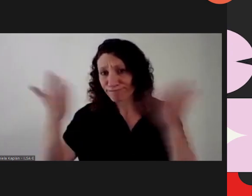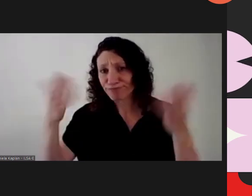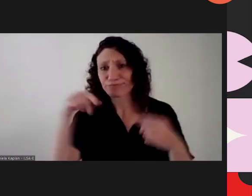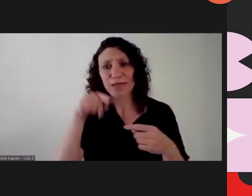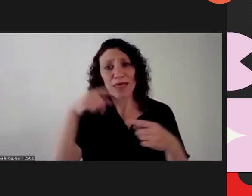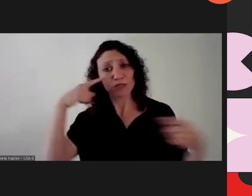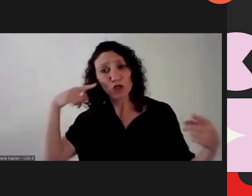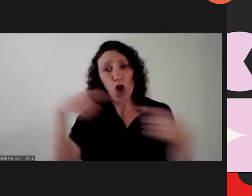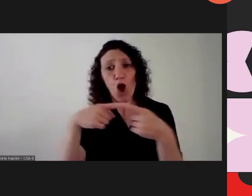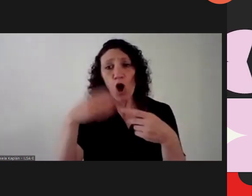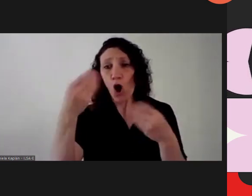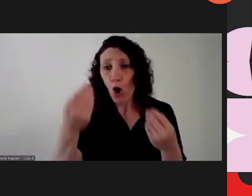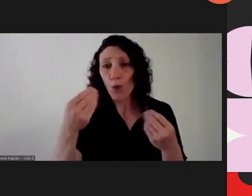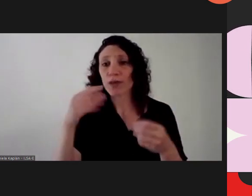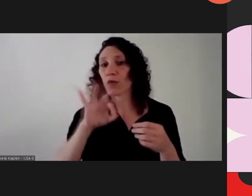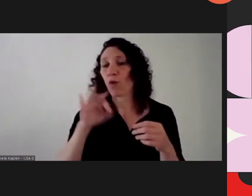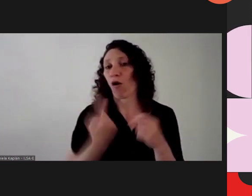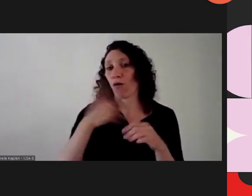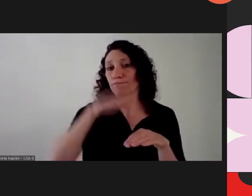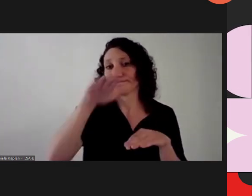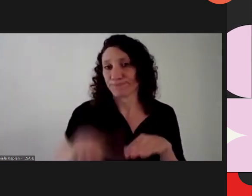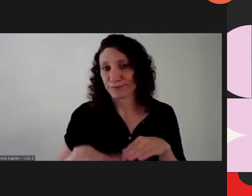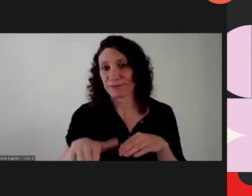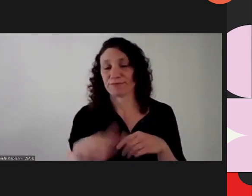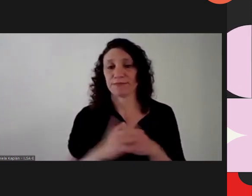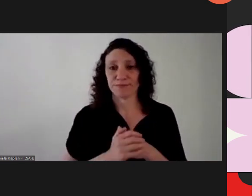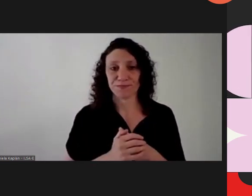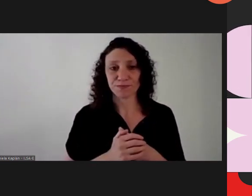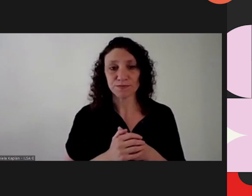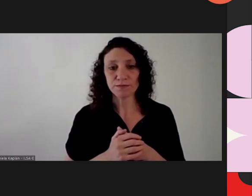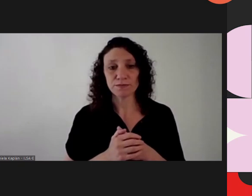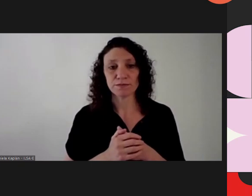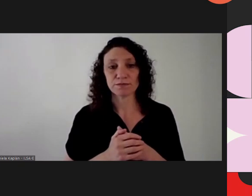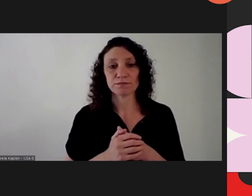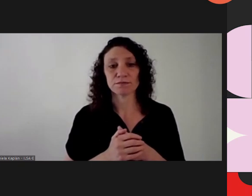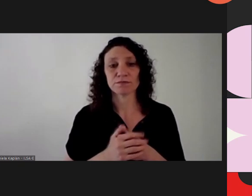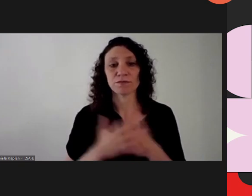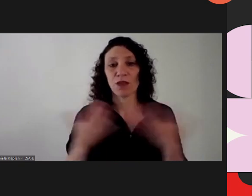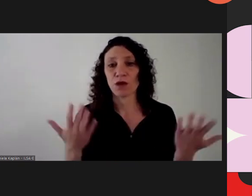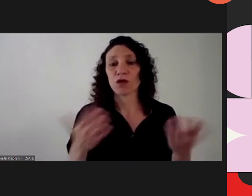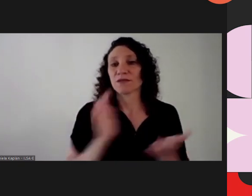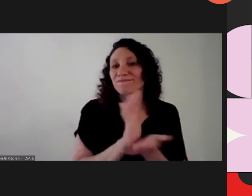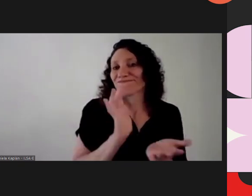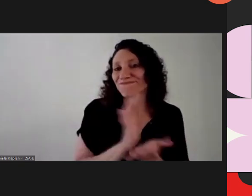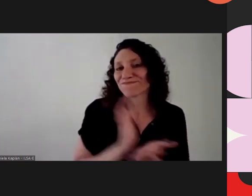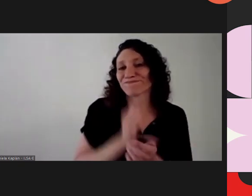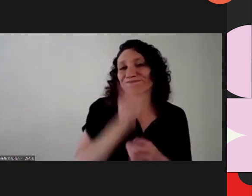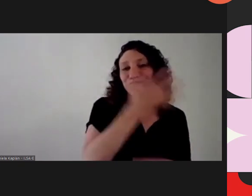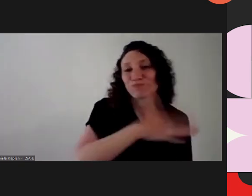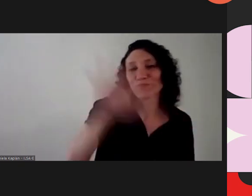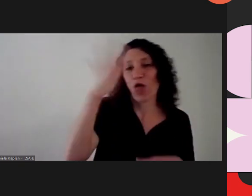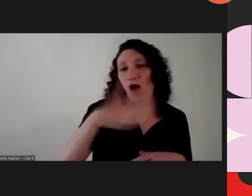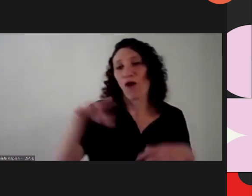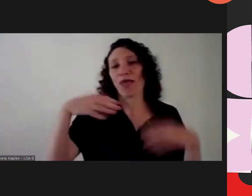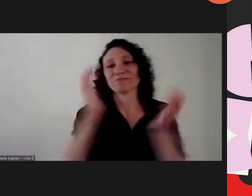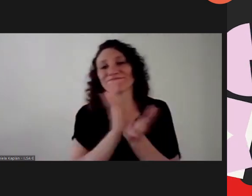what's visible is an unavoidable destination, both for critique and cinema. From